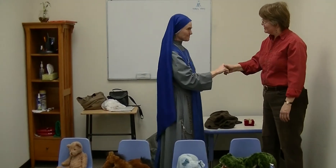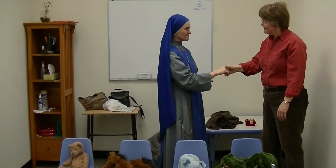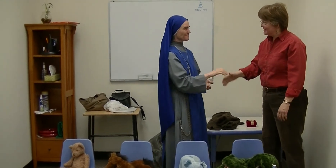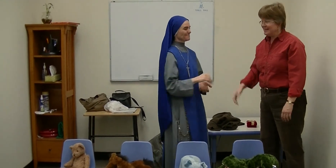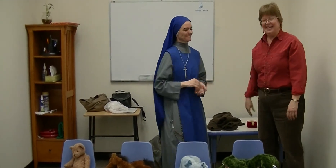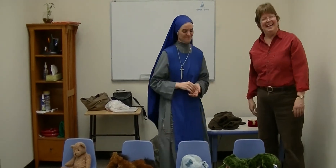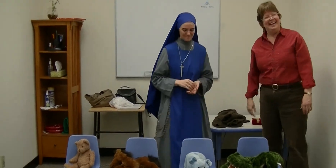tivi.